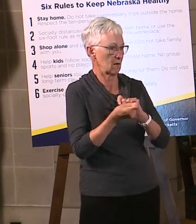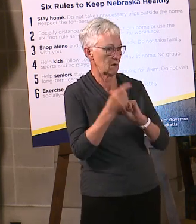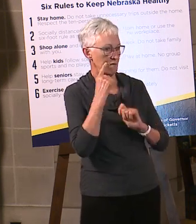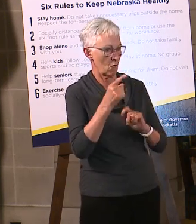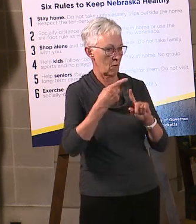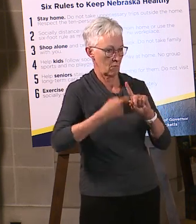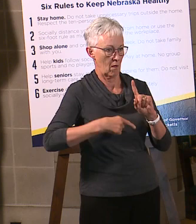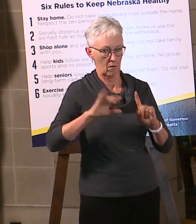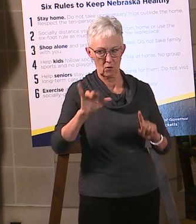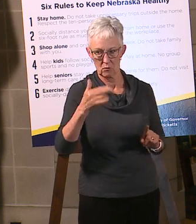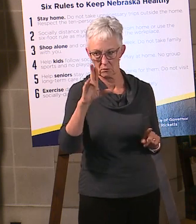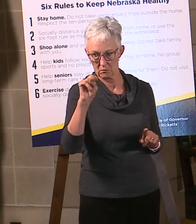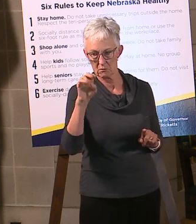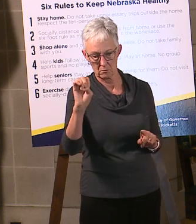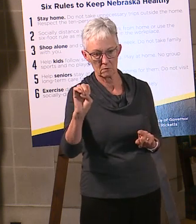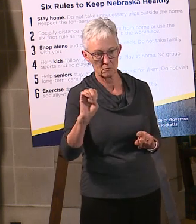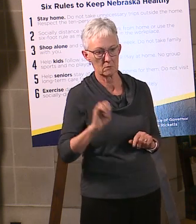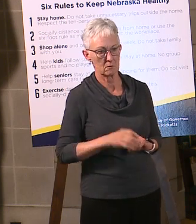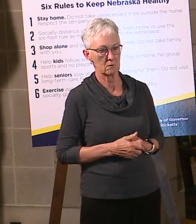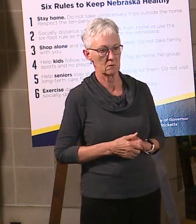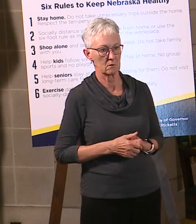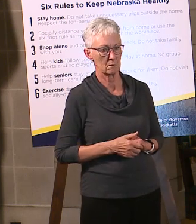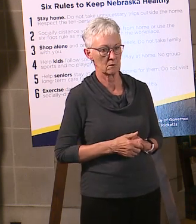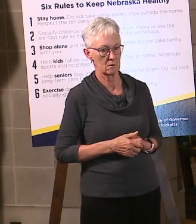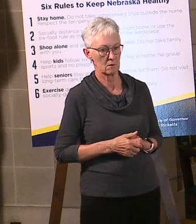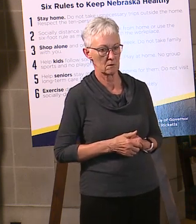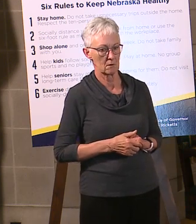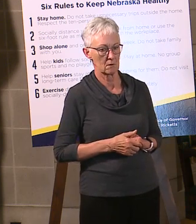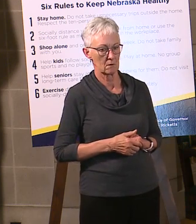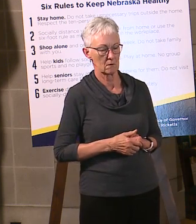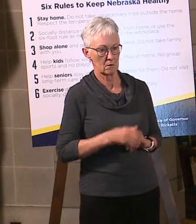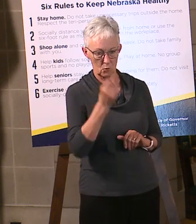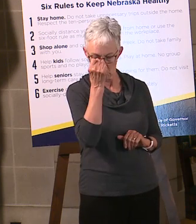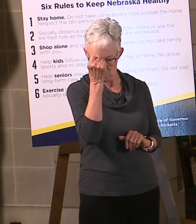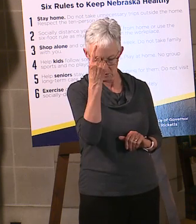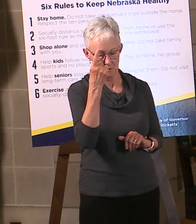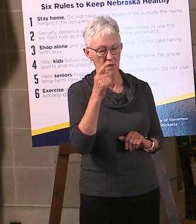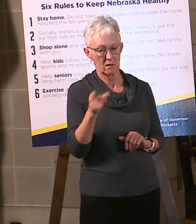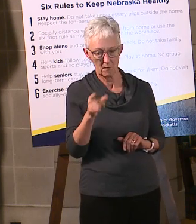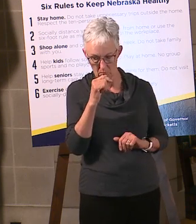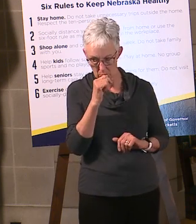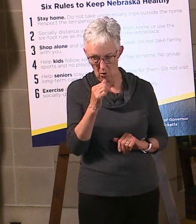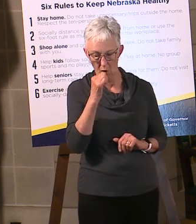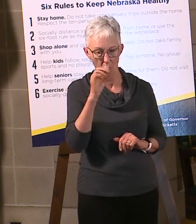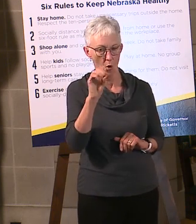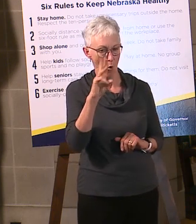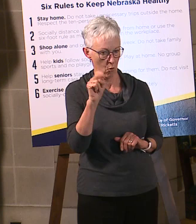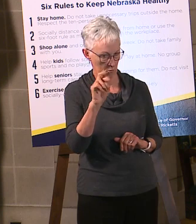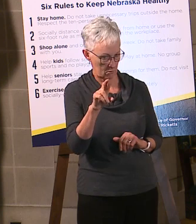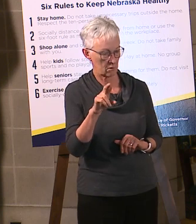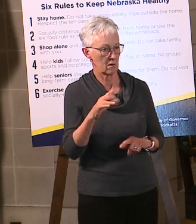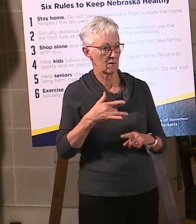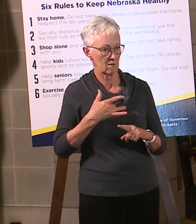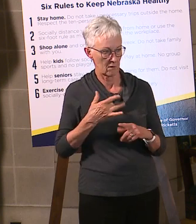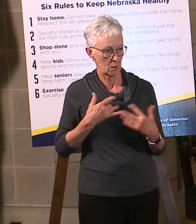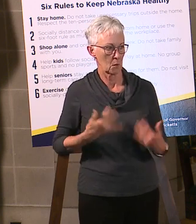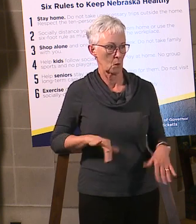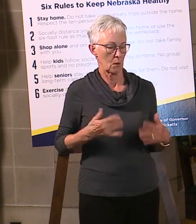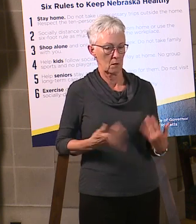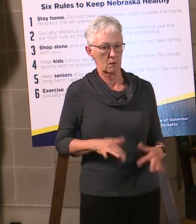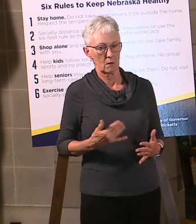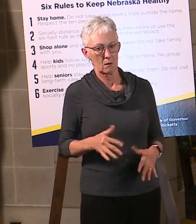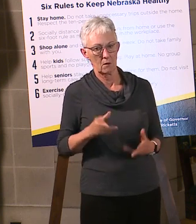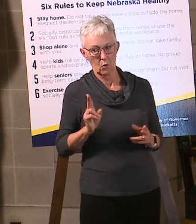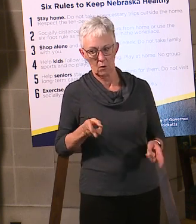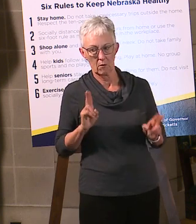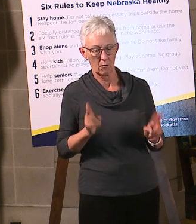step in June. And so we understand that, again, bar owners are feeling the impacts of the restrictions